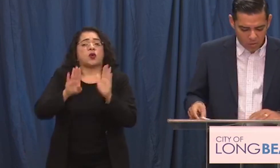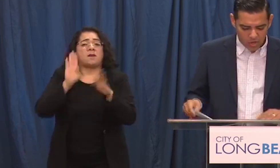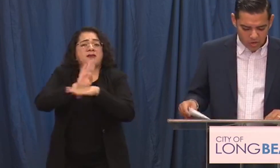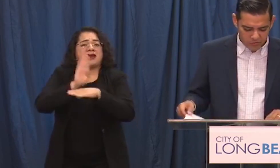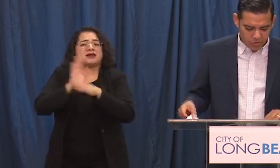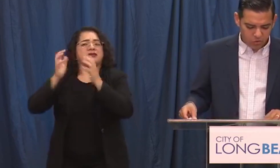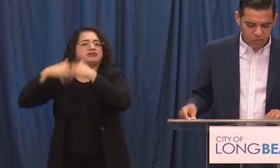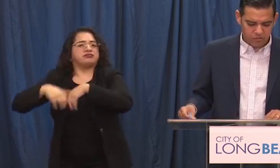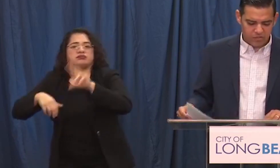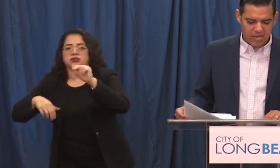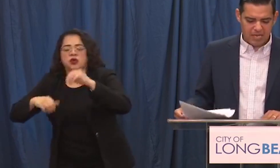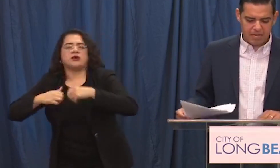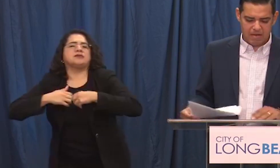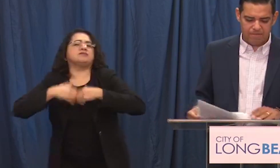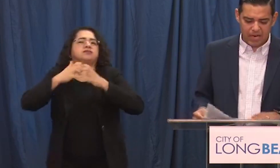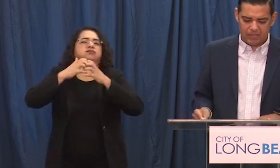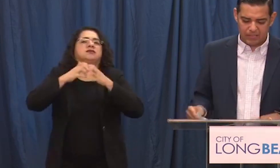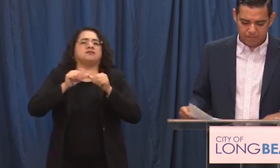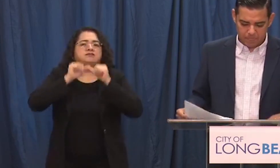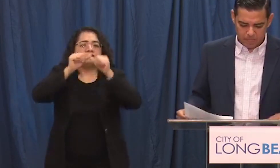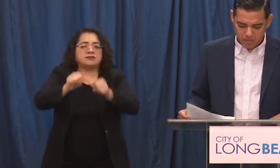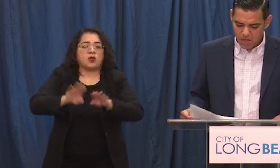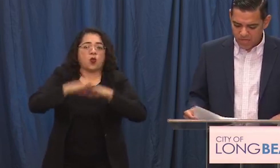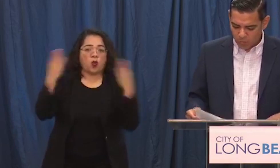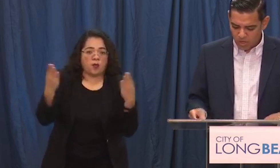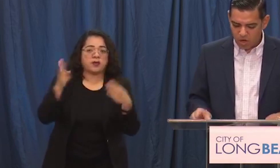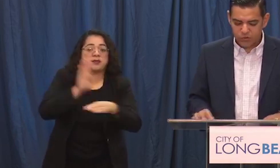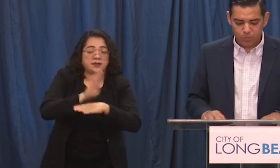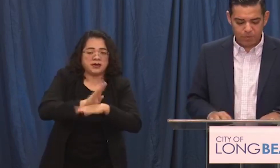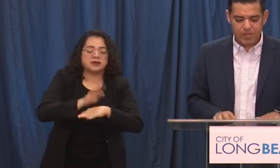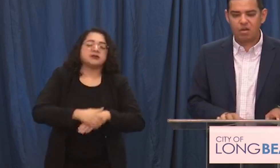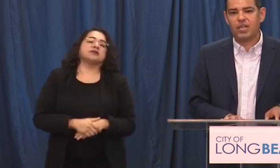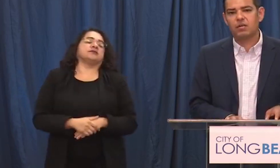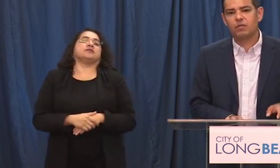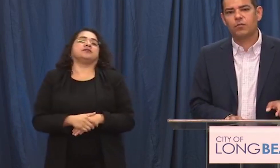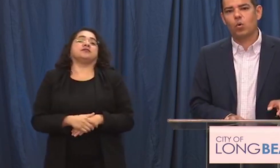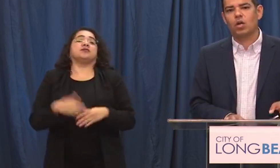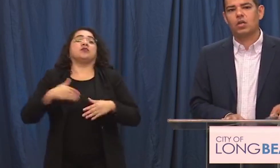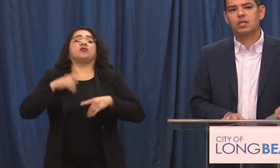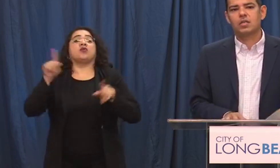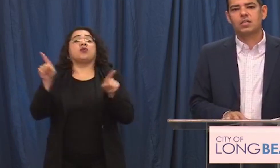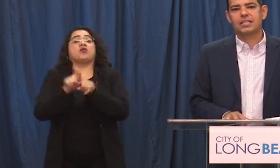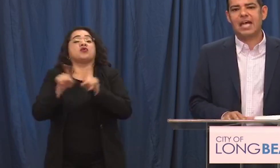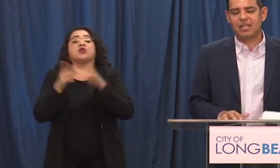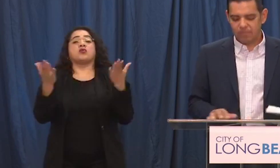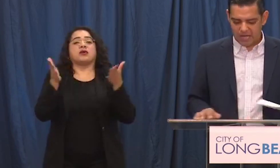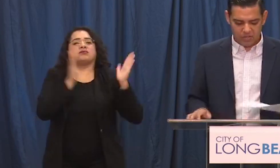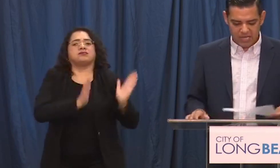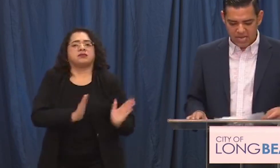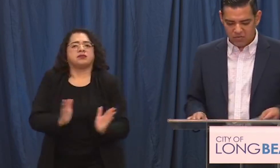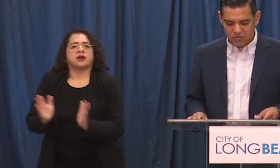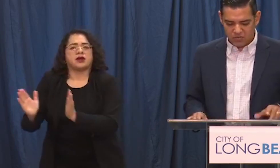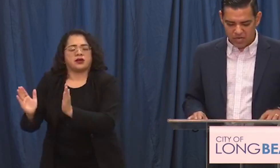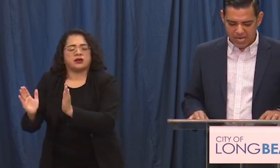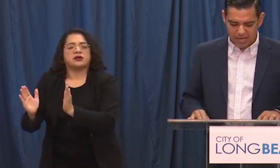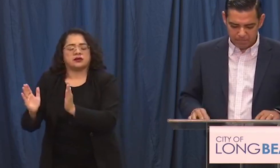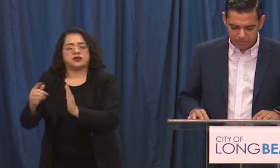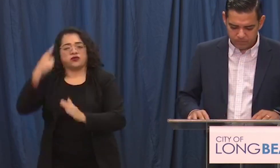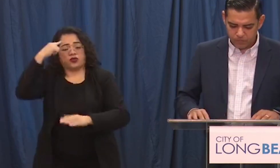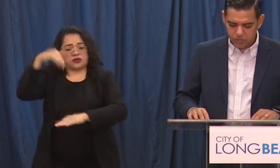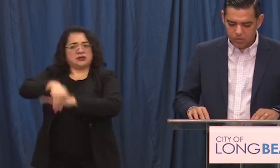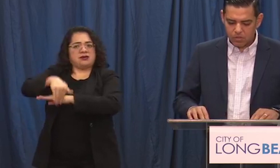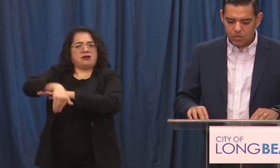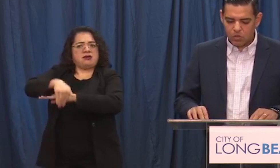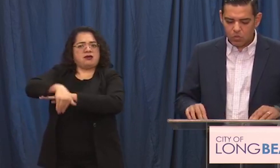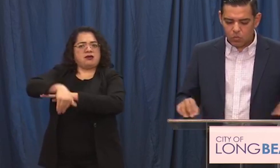I want to also just say uh finally that we are also preparing for tonight and the days ahead.